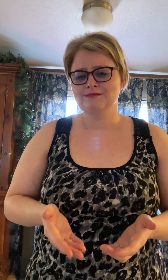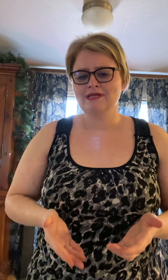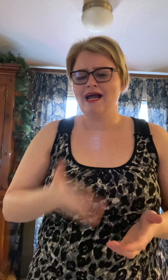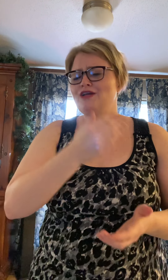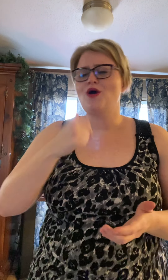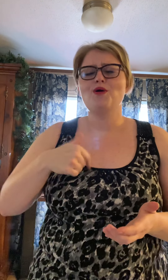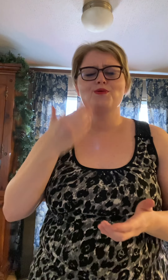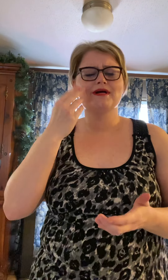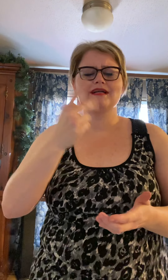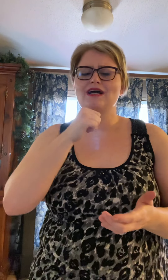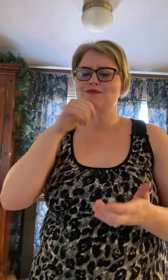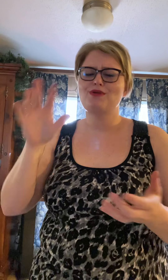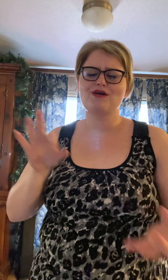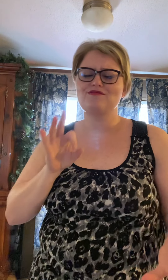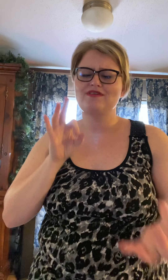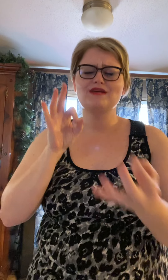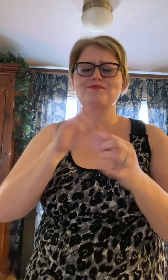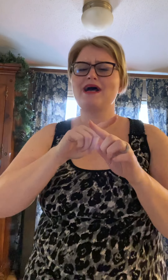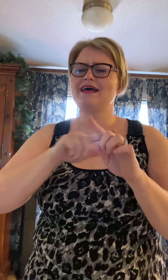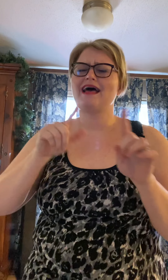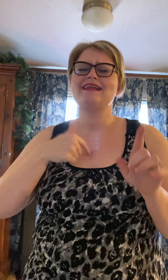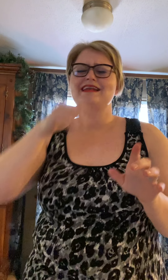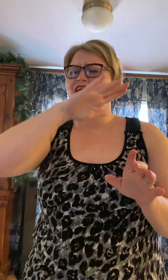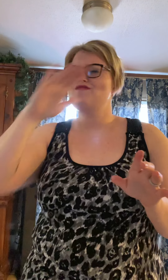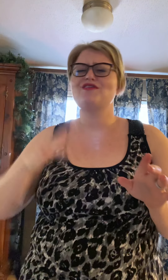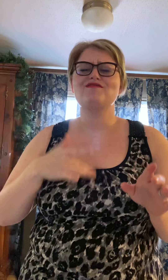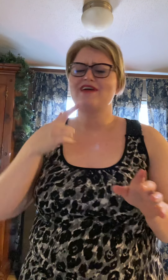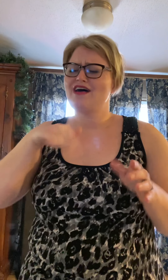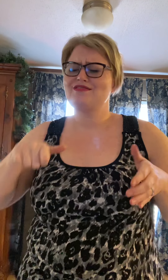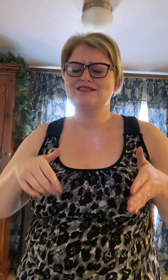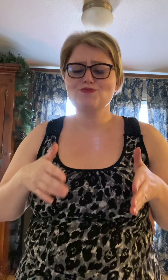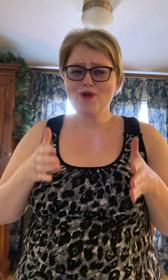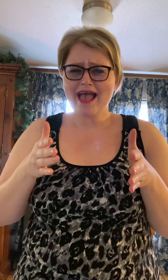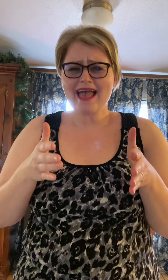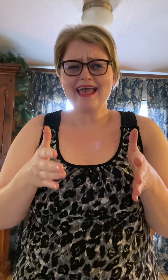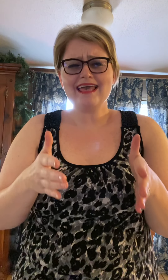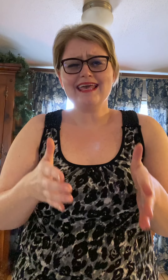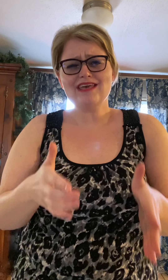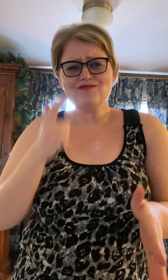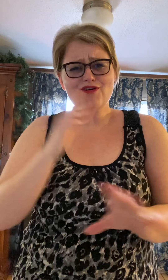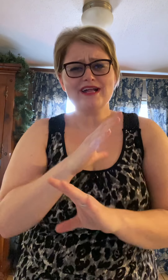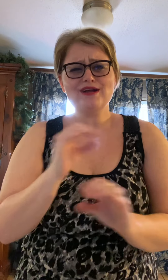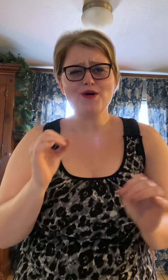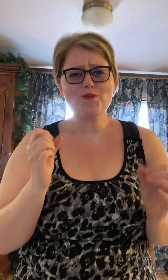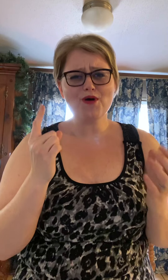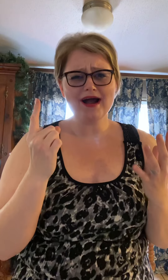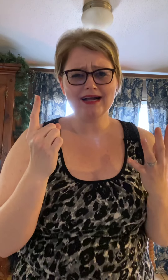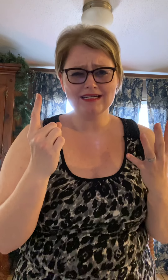I know we weren't perfect And I I've never felt this way For no one